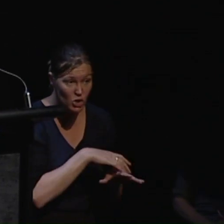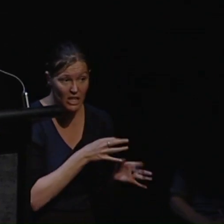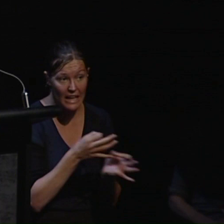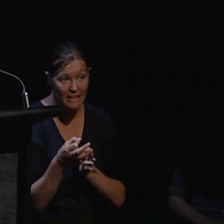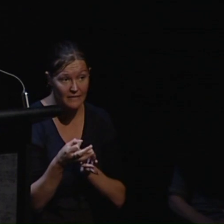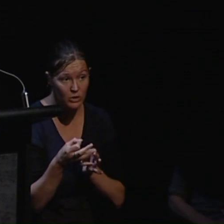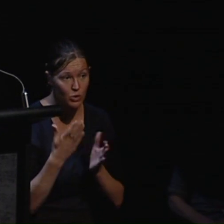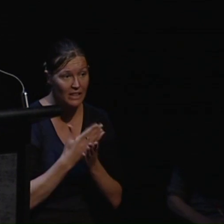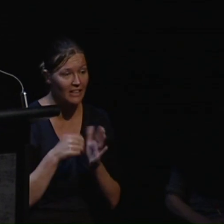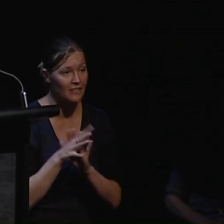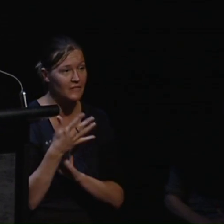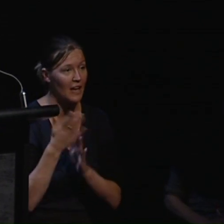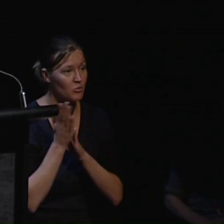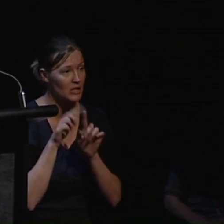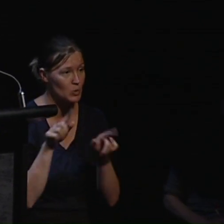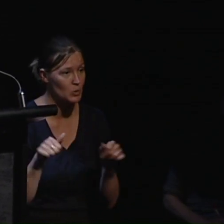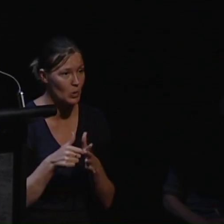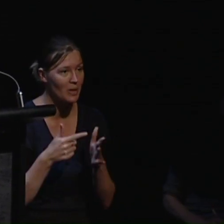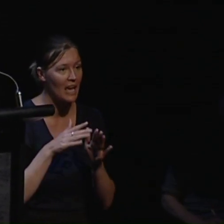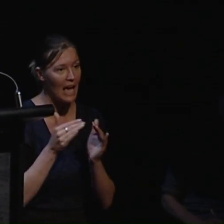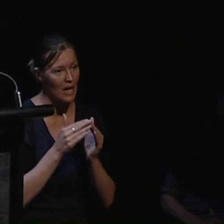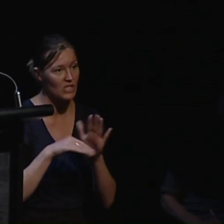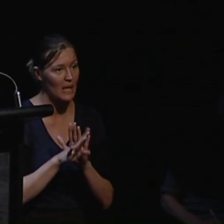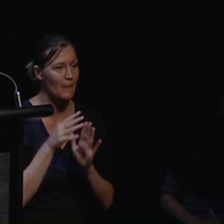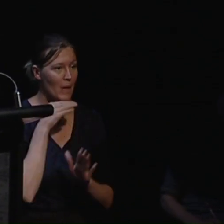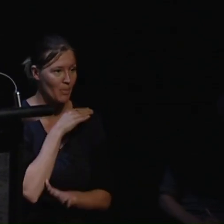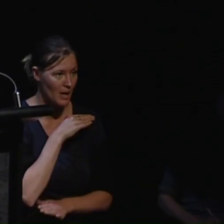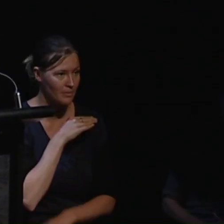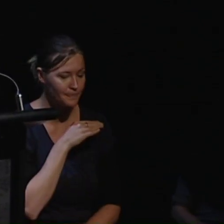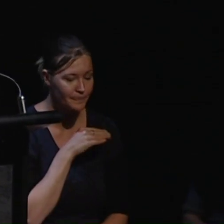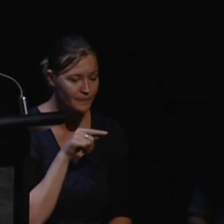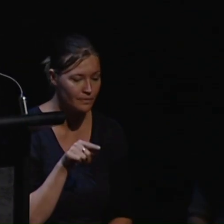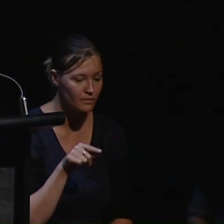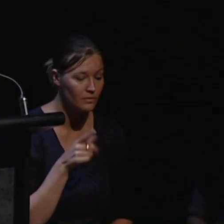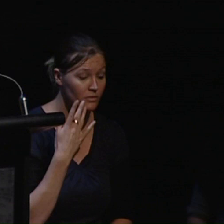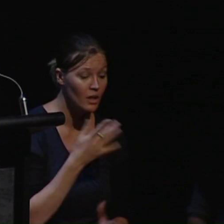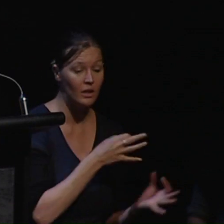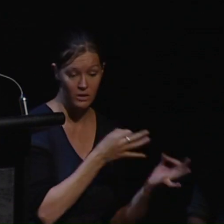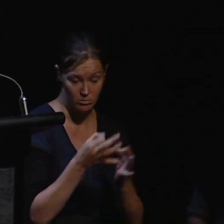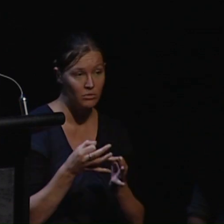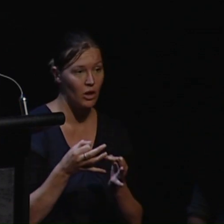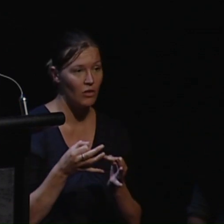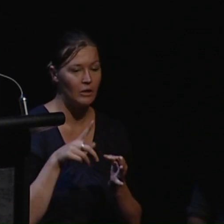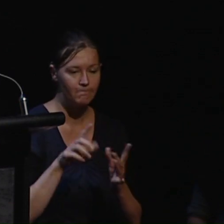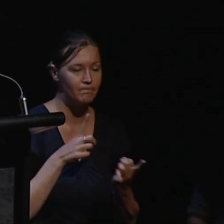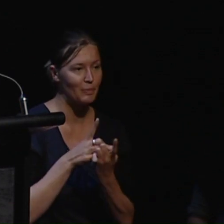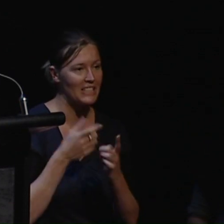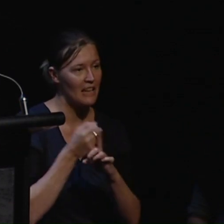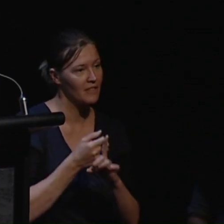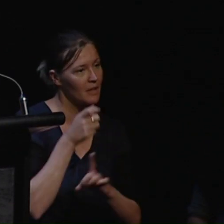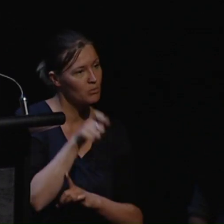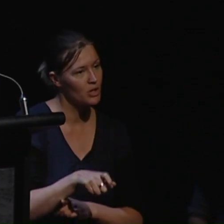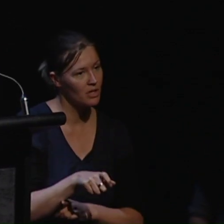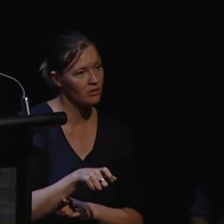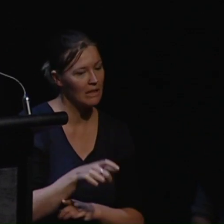to live in a five bedroom house in suburban Melbourne. Soon after moving in Rose was introduced to an advocate and within six